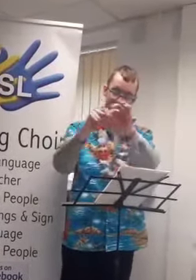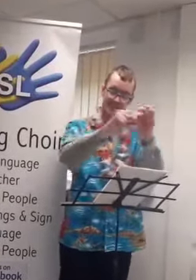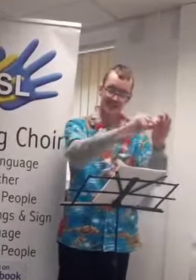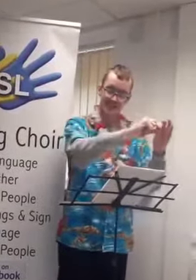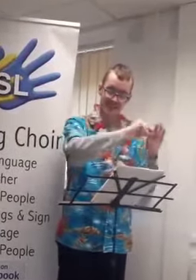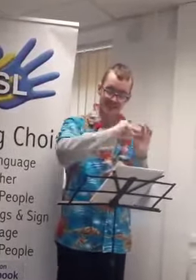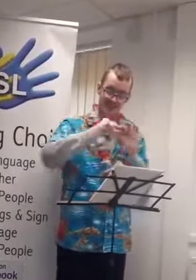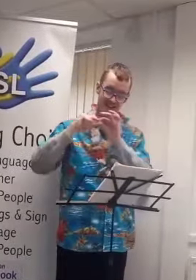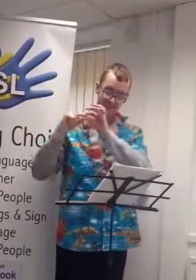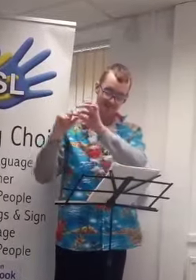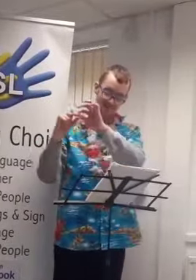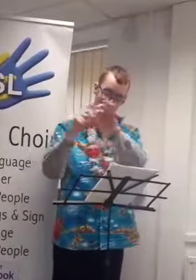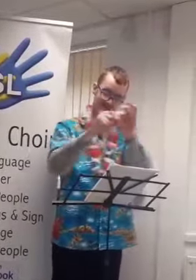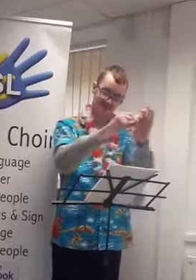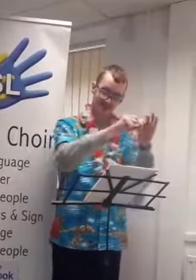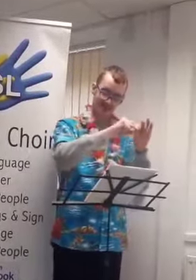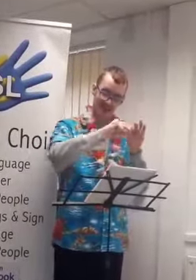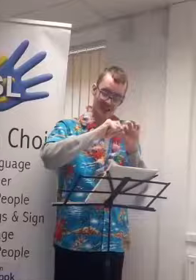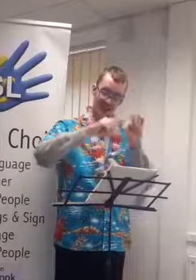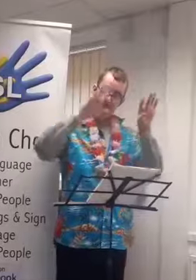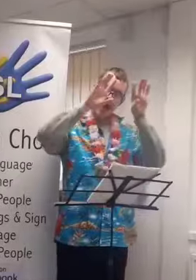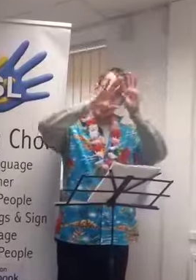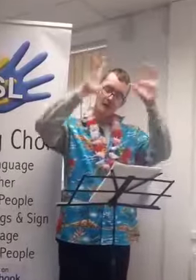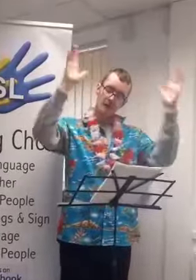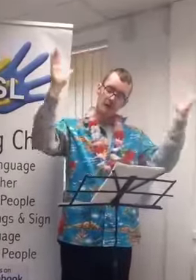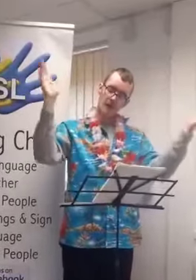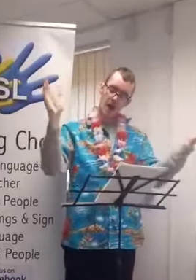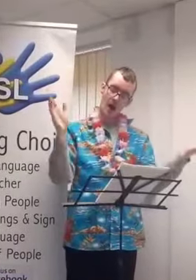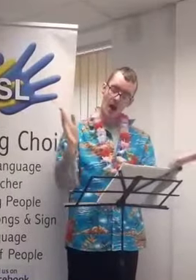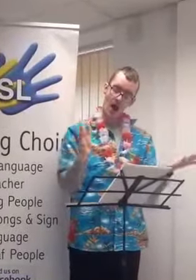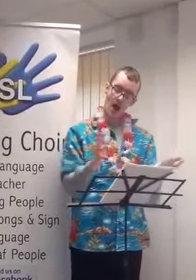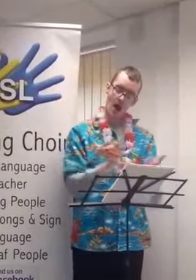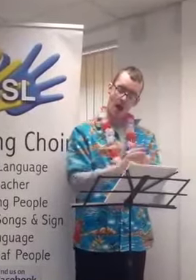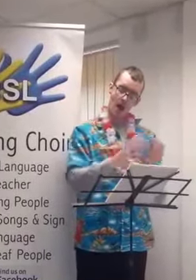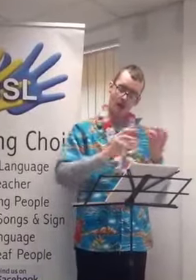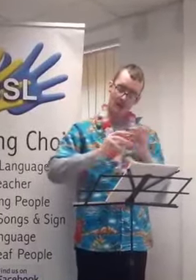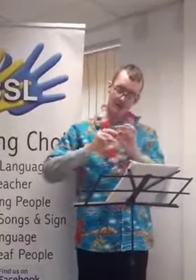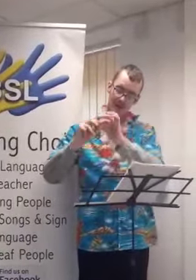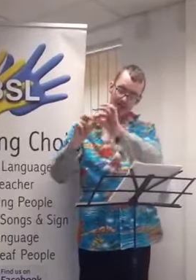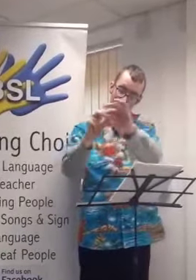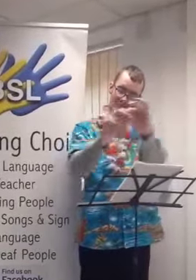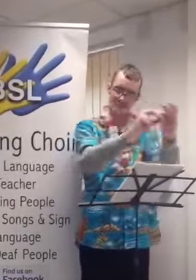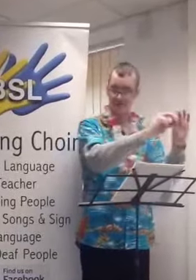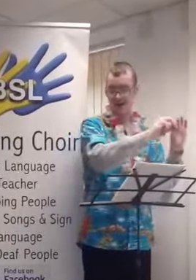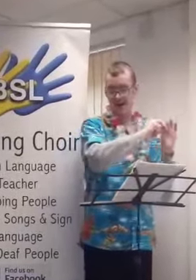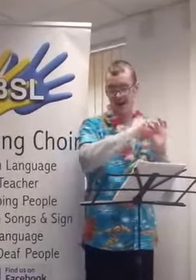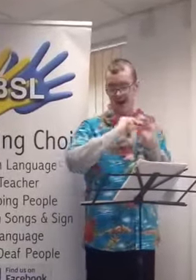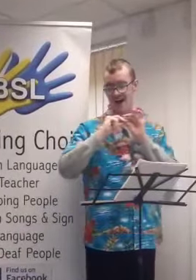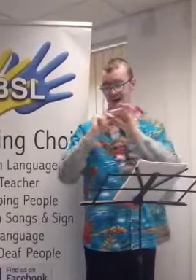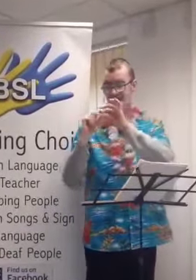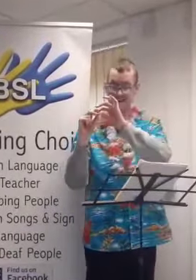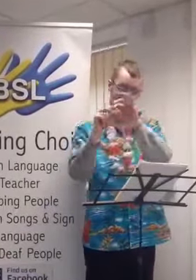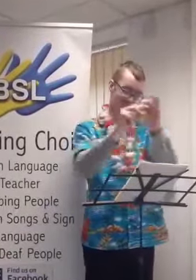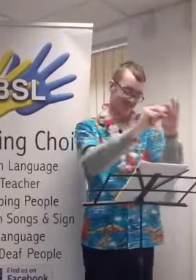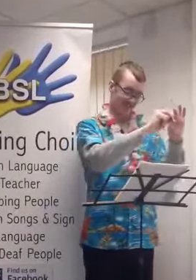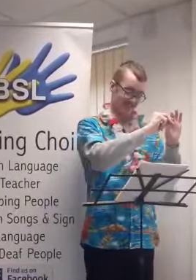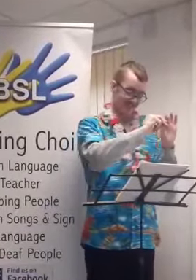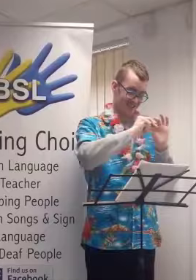and the world of this woman. Thank you.